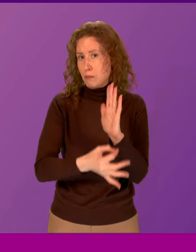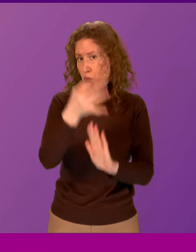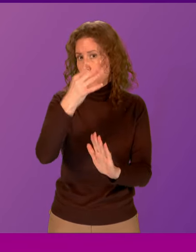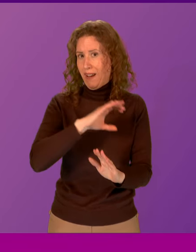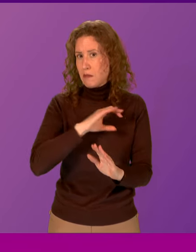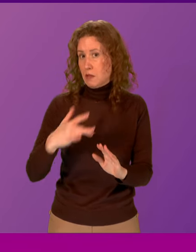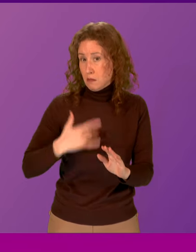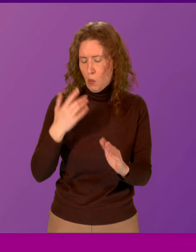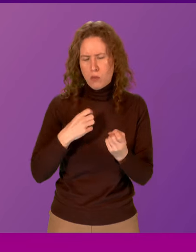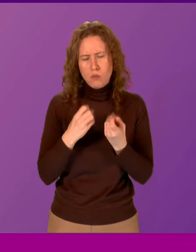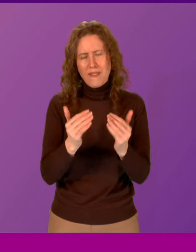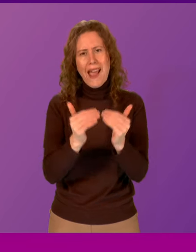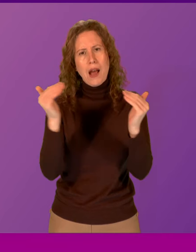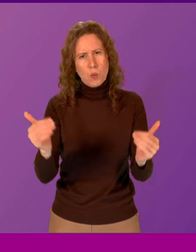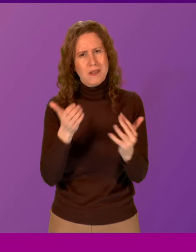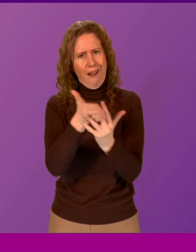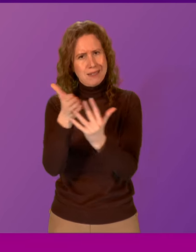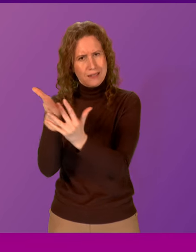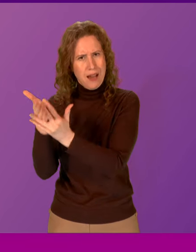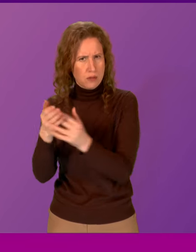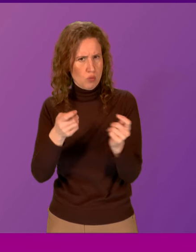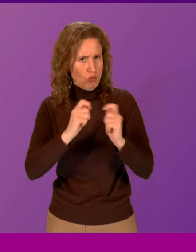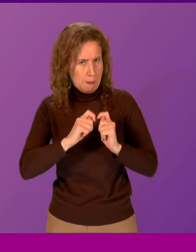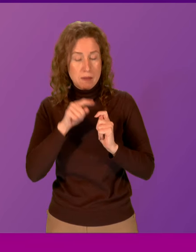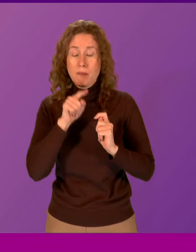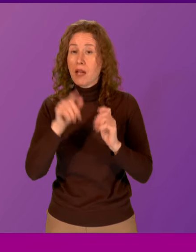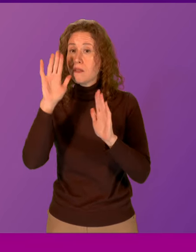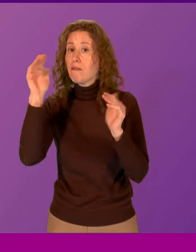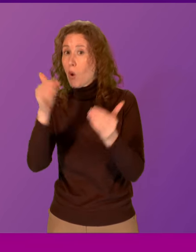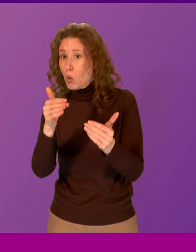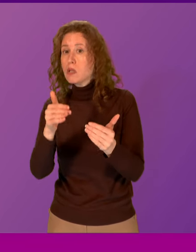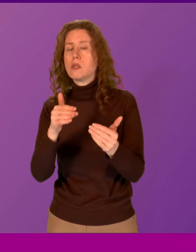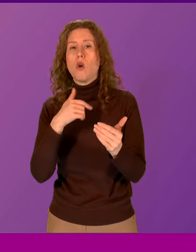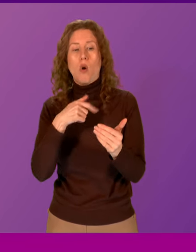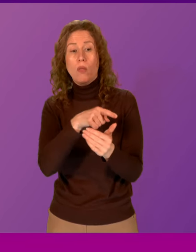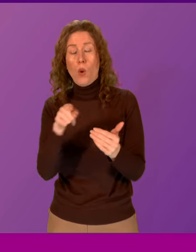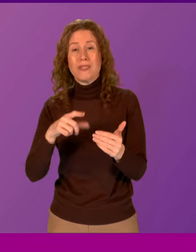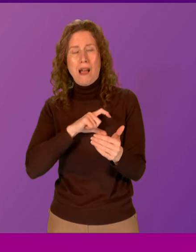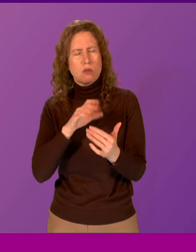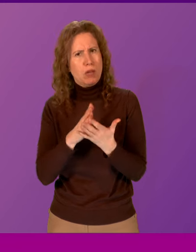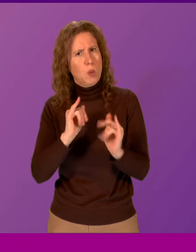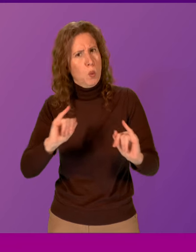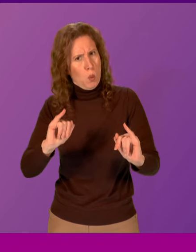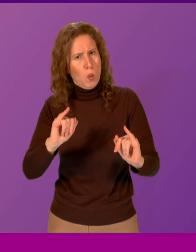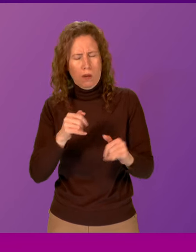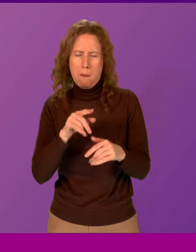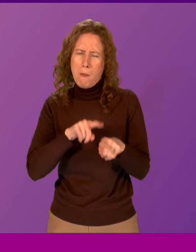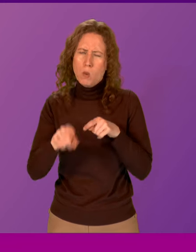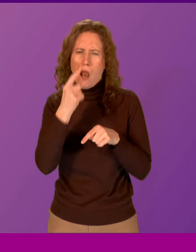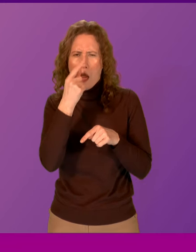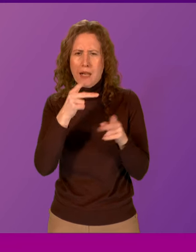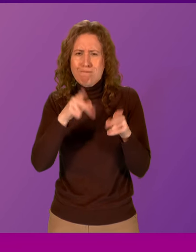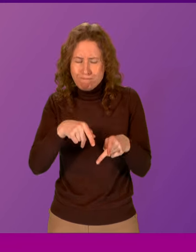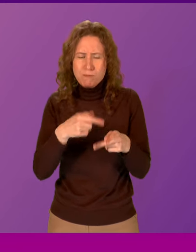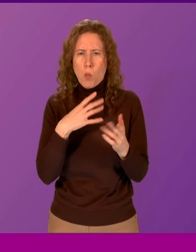and providing equitable access to treatment. It includes a focus on the less survivable cancers and improving their outcomes. The strategy